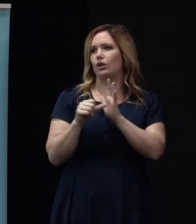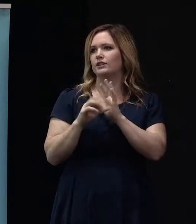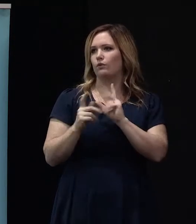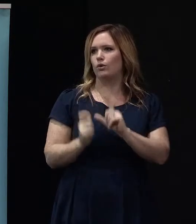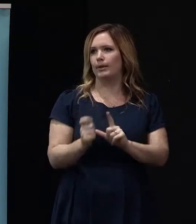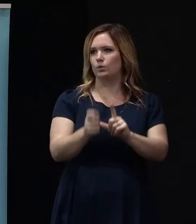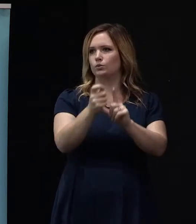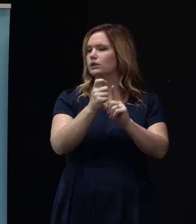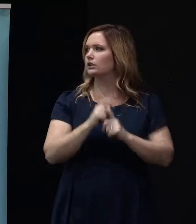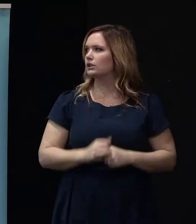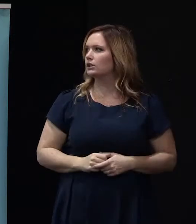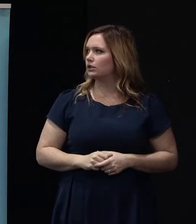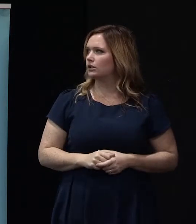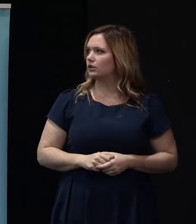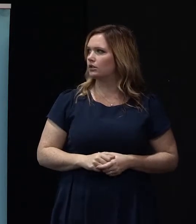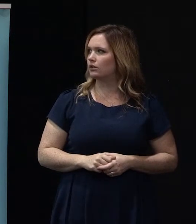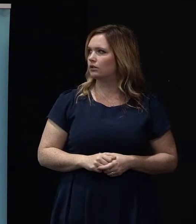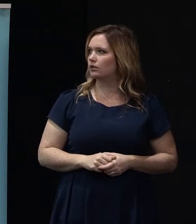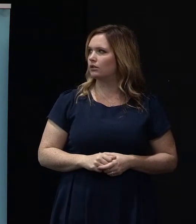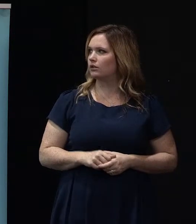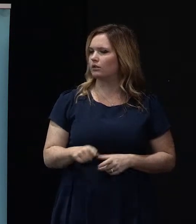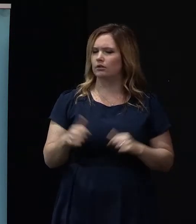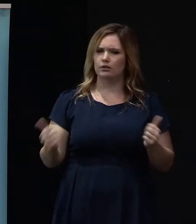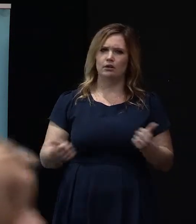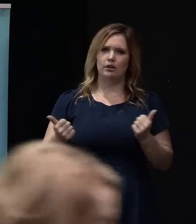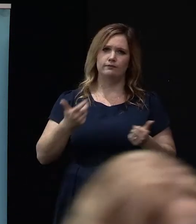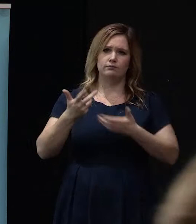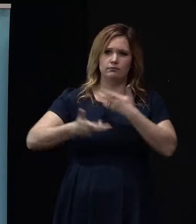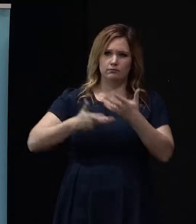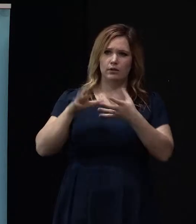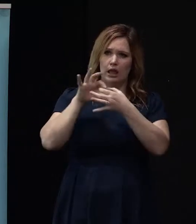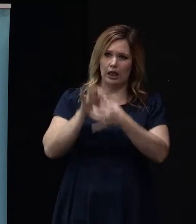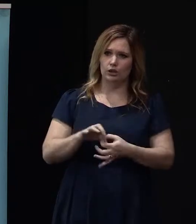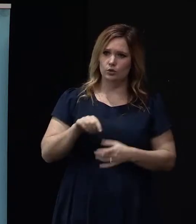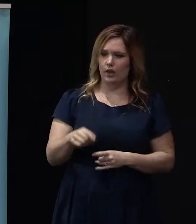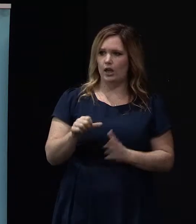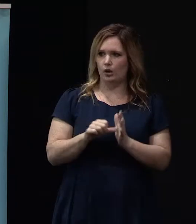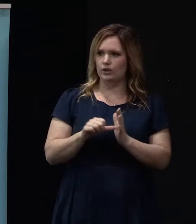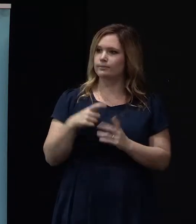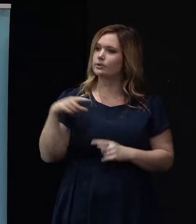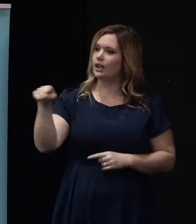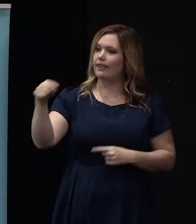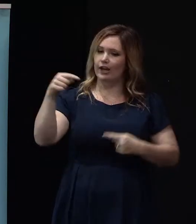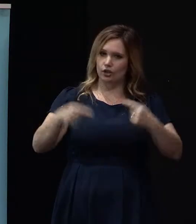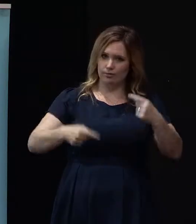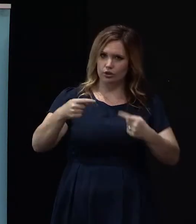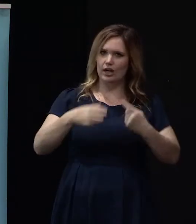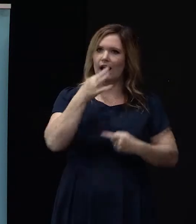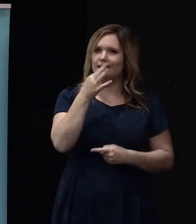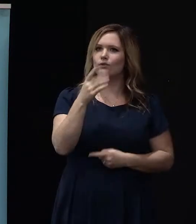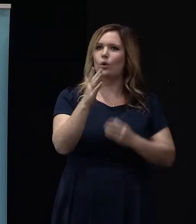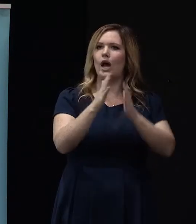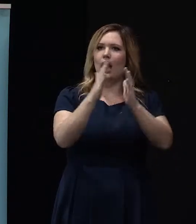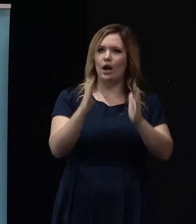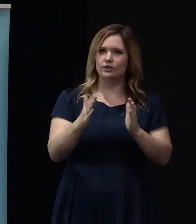was, there's a lot of explanation that can go around that. The competition was actually asking for houses of